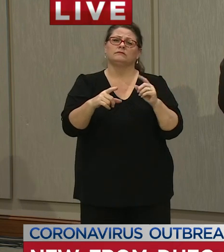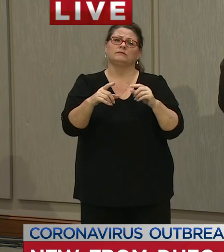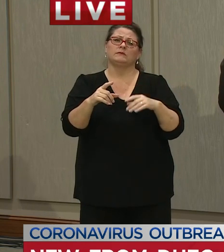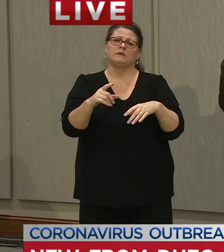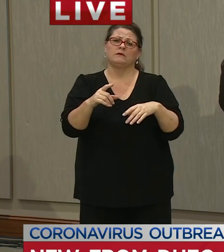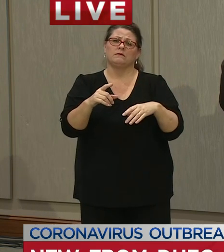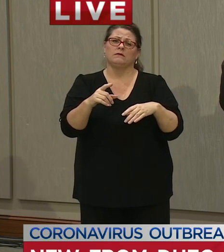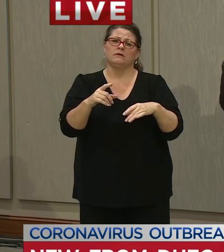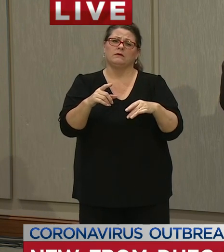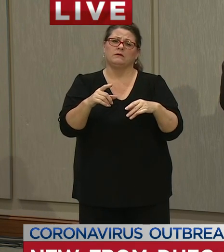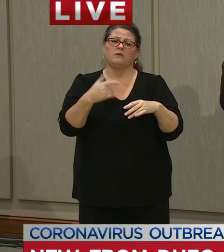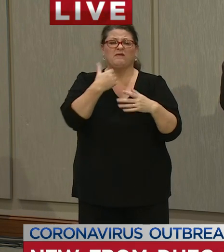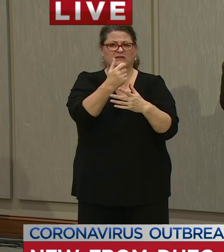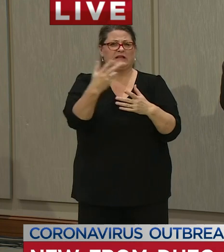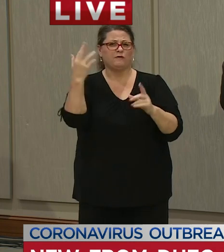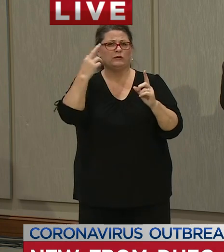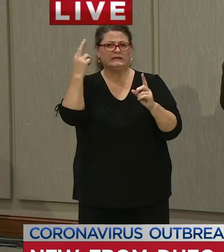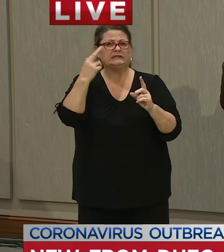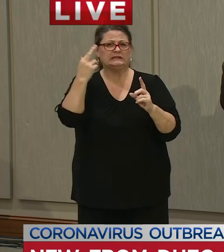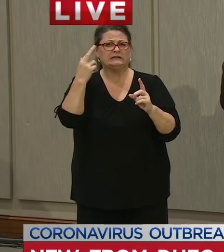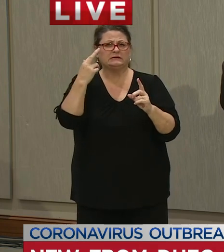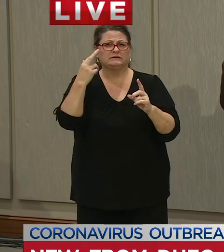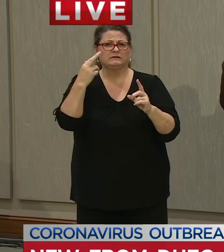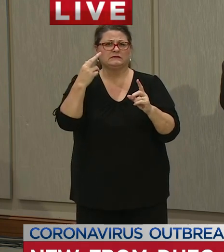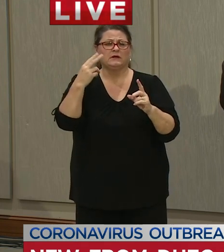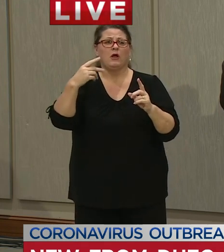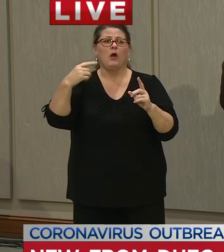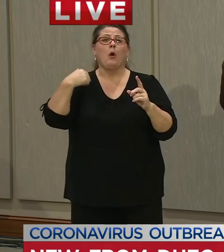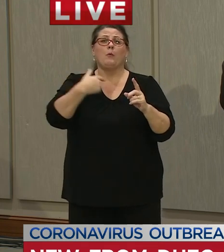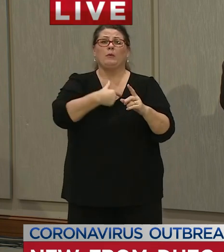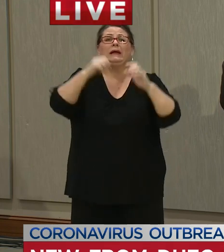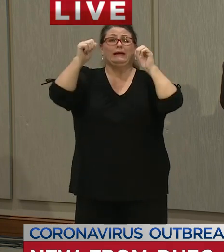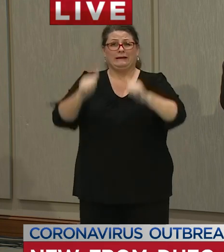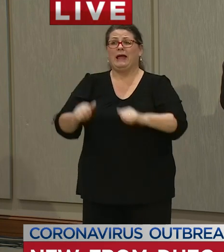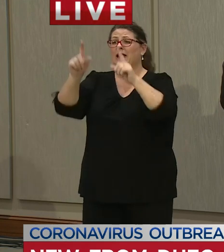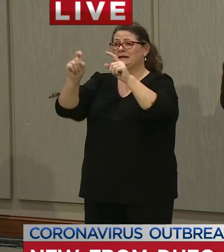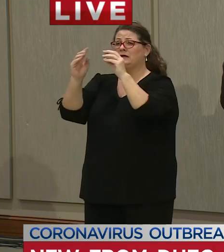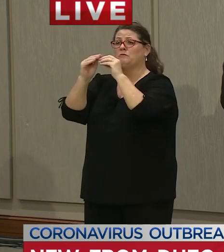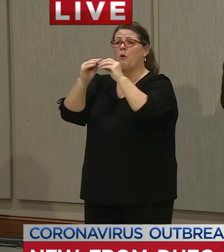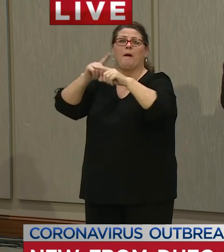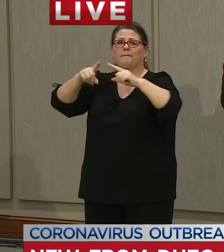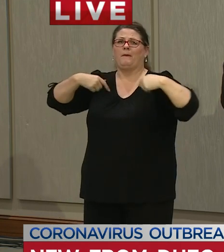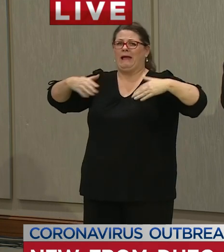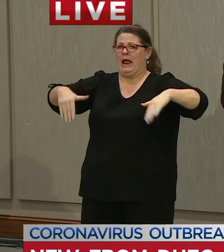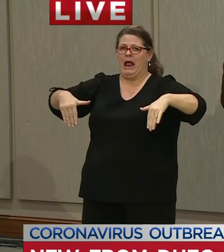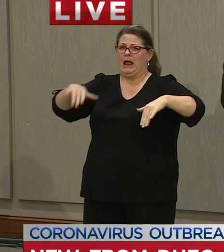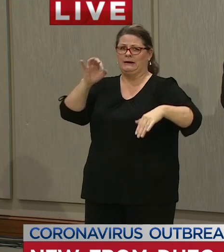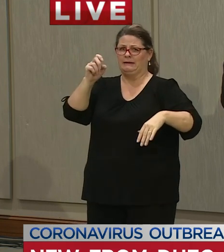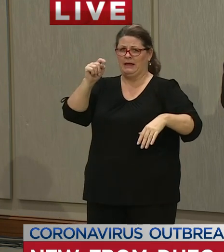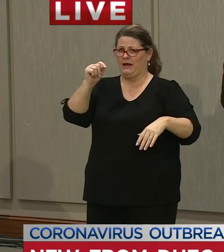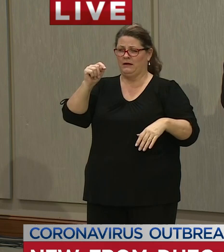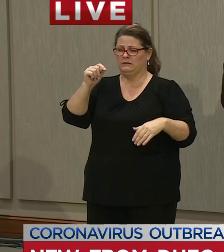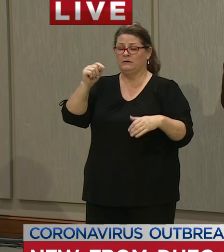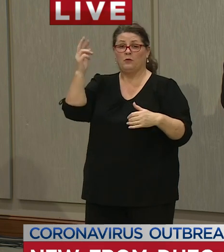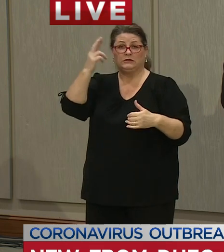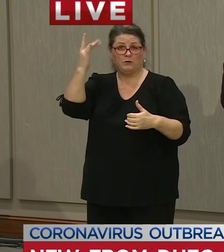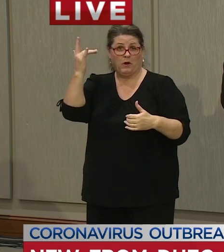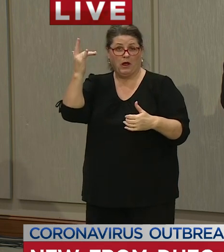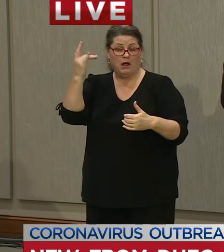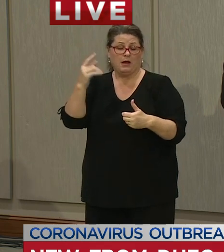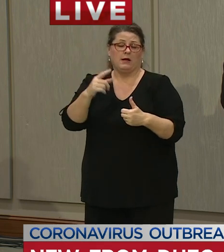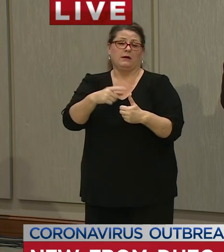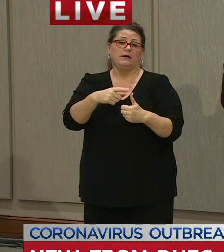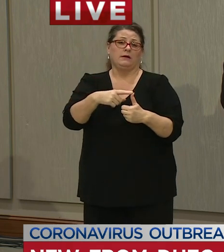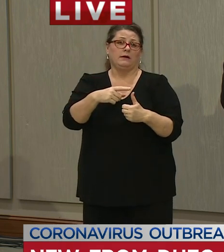that um there are several reasons we haven't met our testing capacity one of those reasons has been um the uh